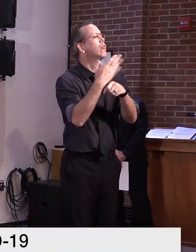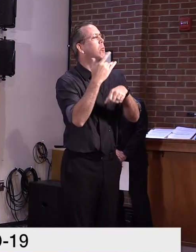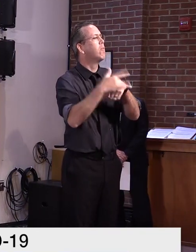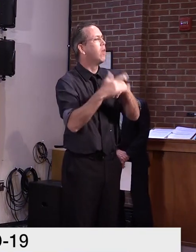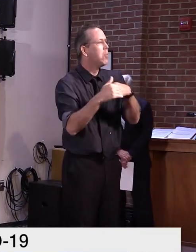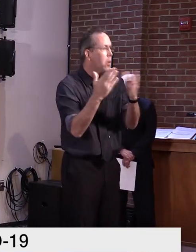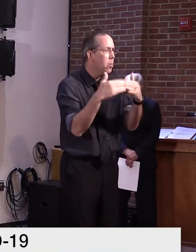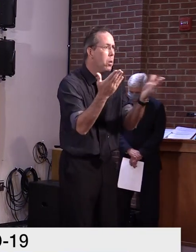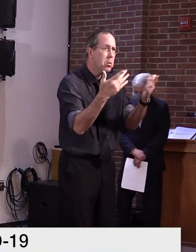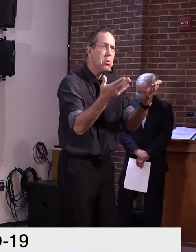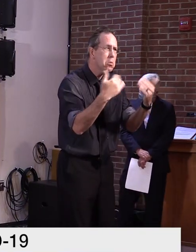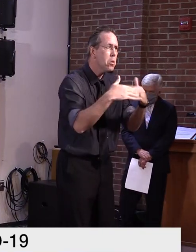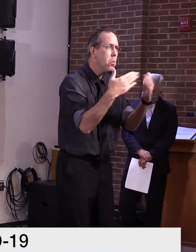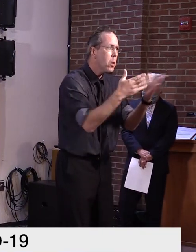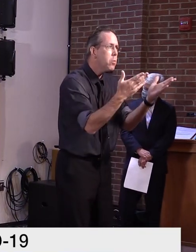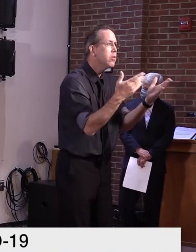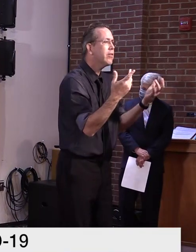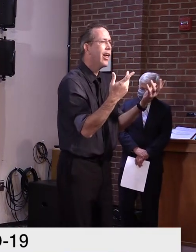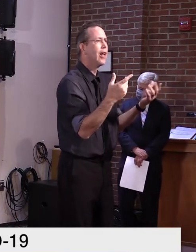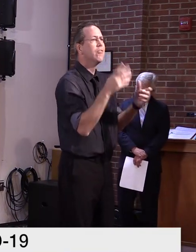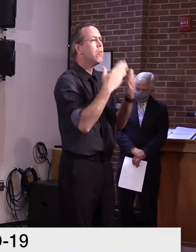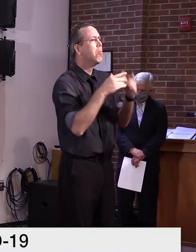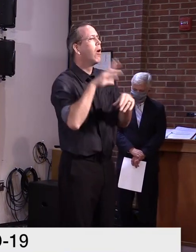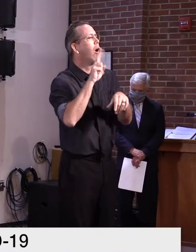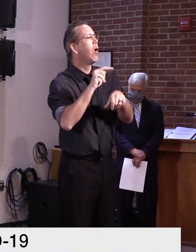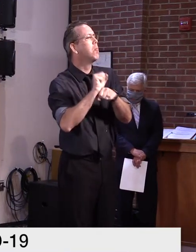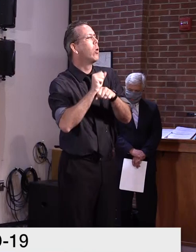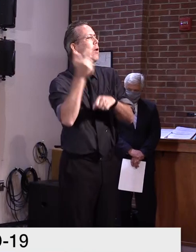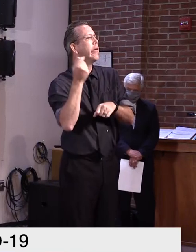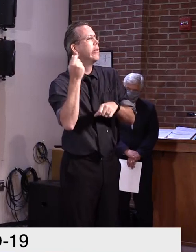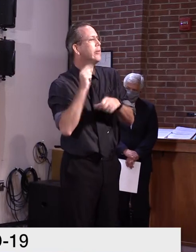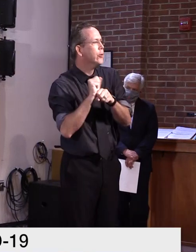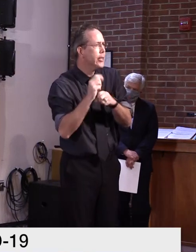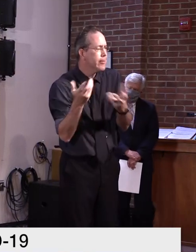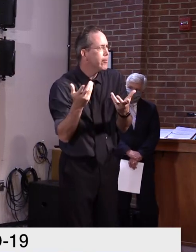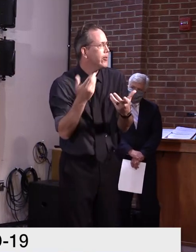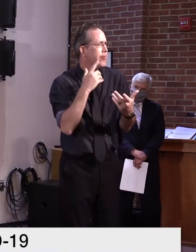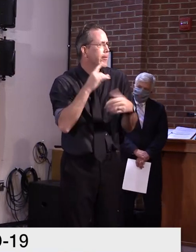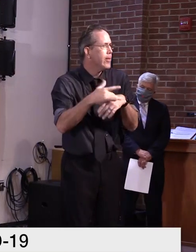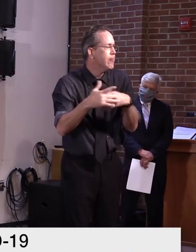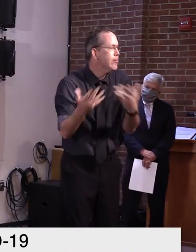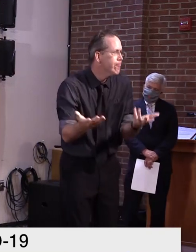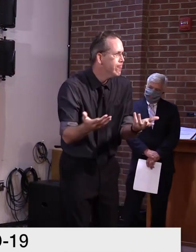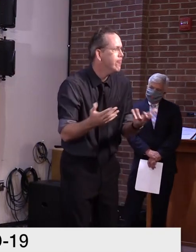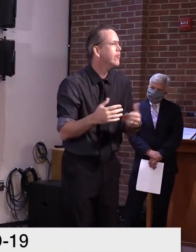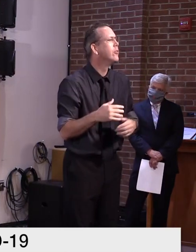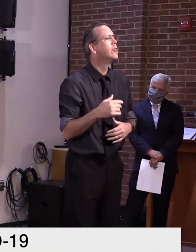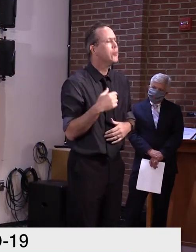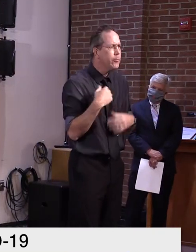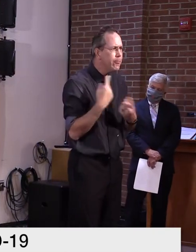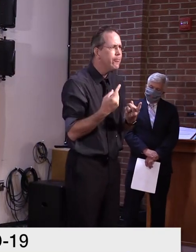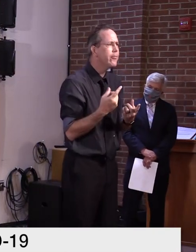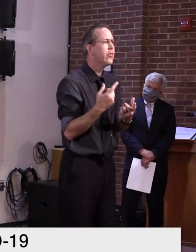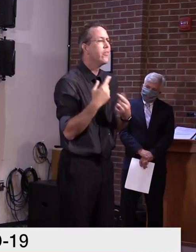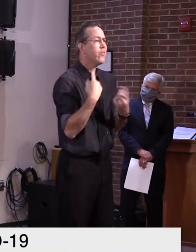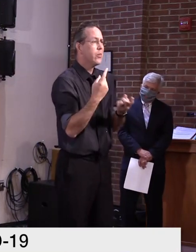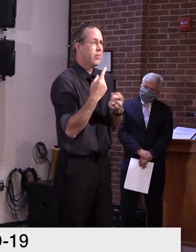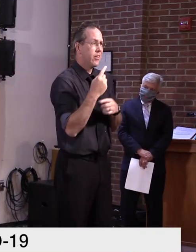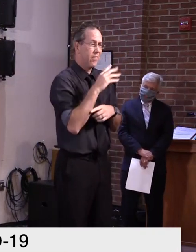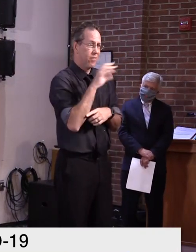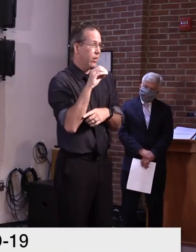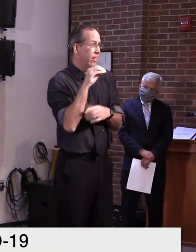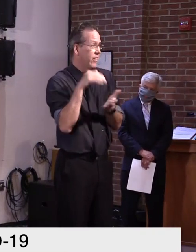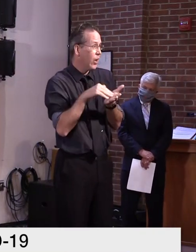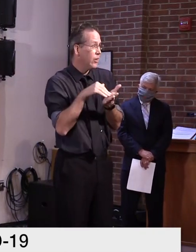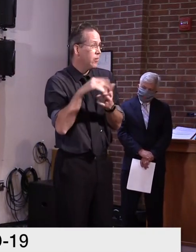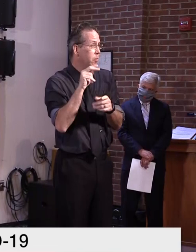Obviously, uh, that's not the case, uh, today, uh, but of the, uh, 40,000, uh, of the, or less, a few less than